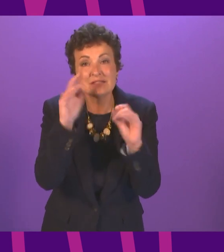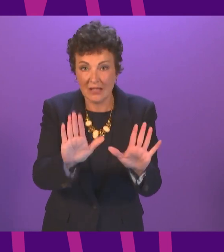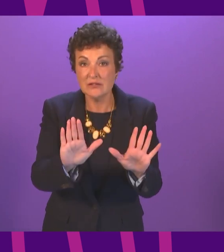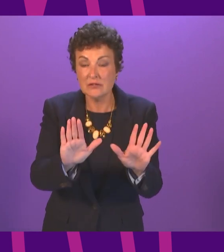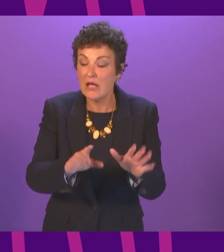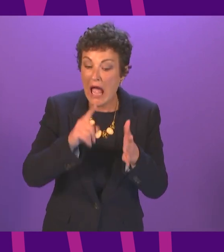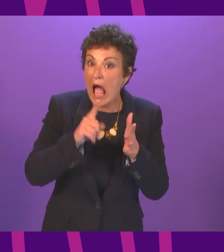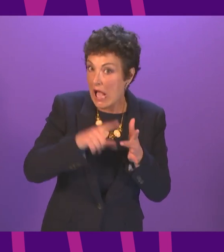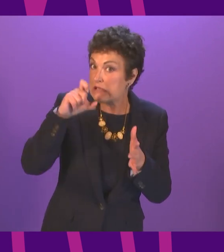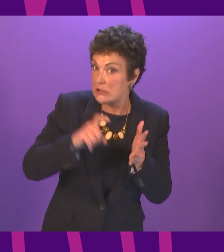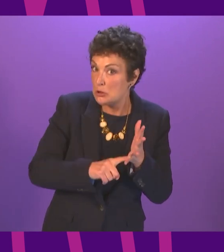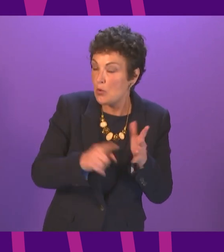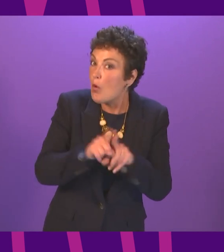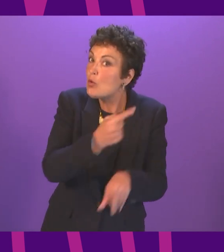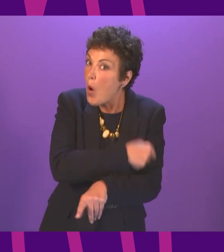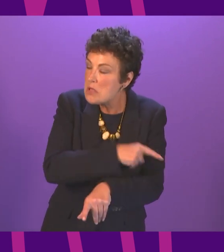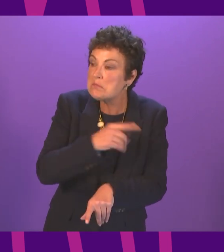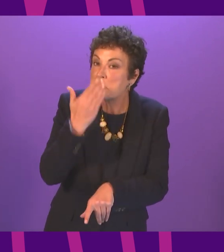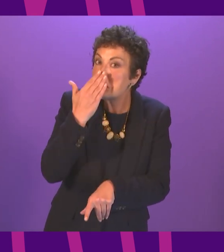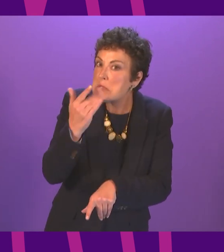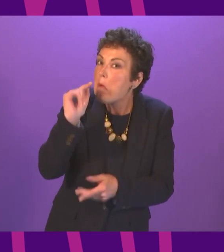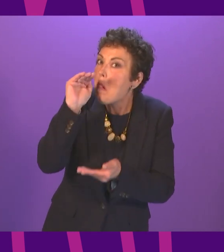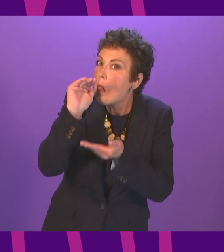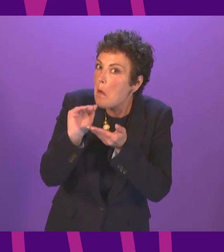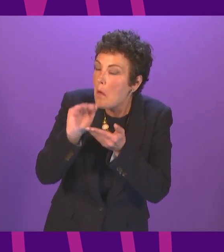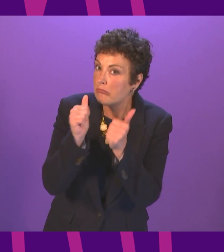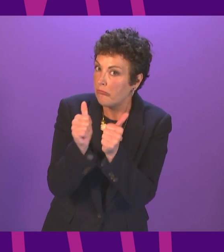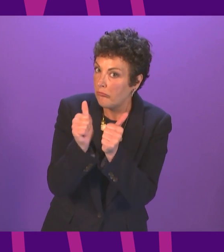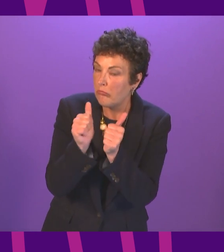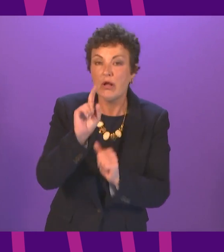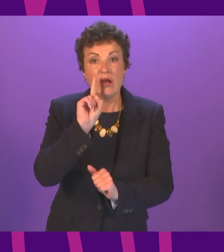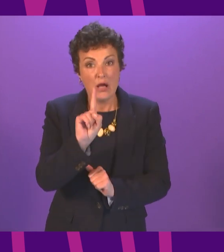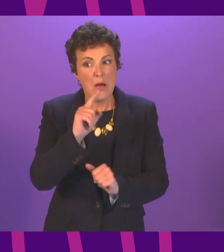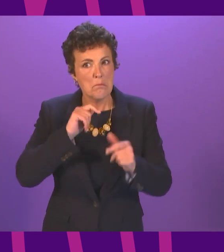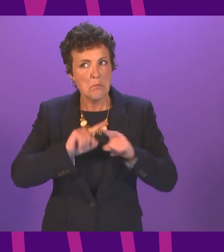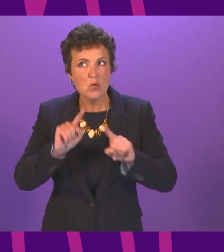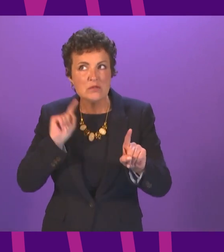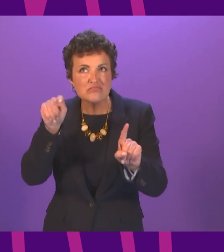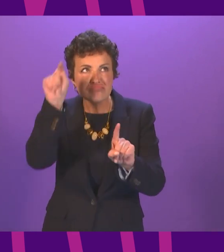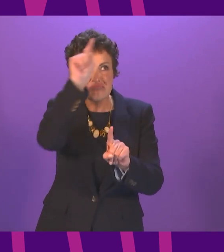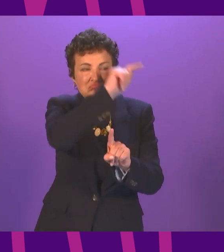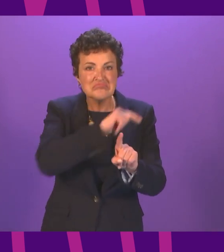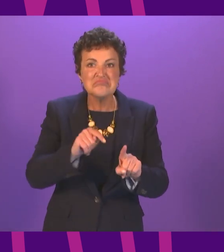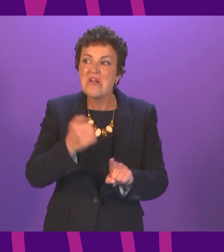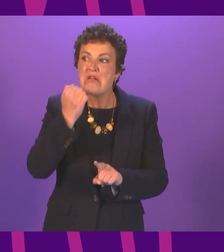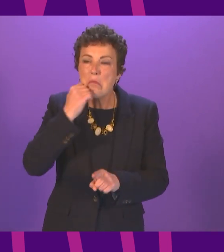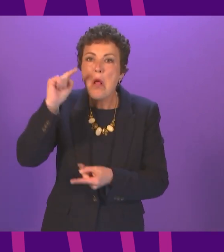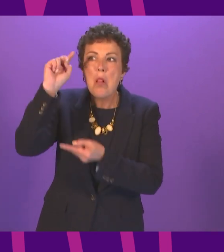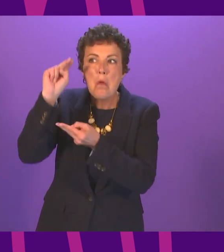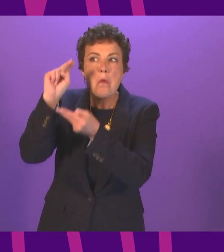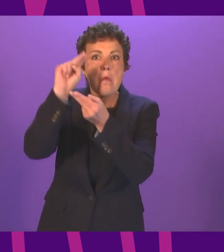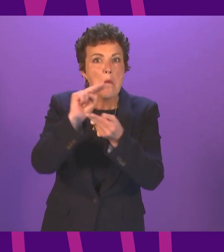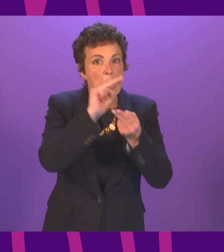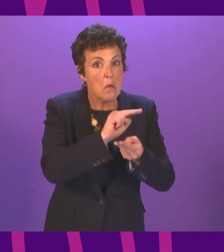ICU and hospital COVID-19 admissions remain at low levels and in much of the country cases remain at relatively low levels.